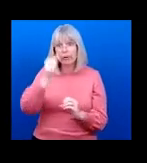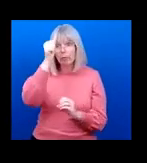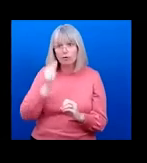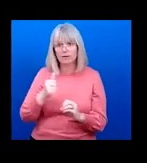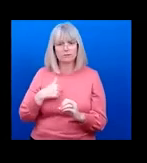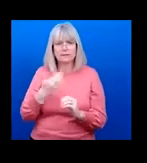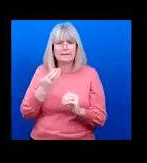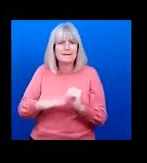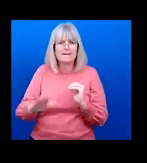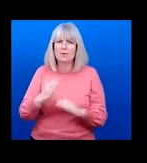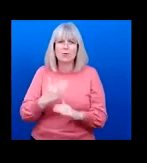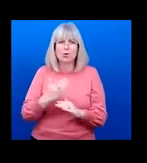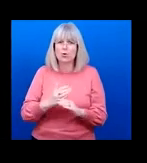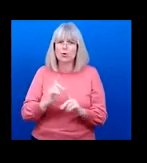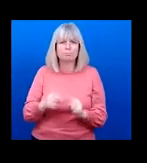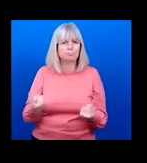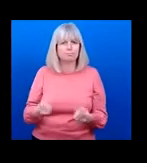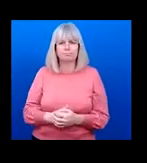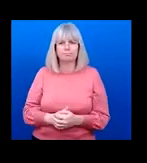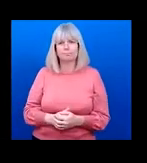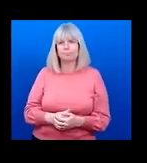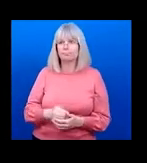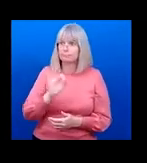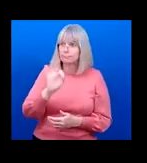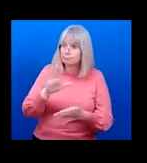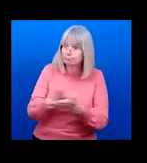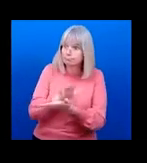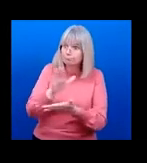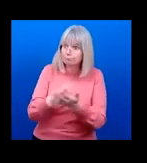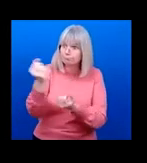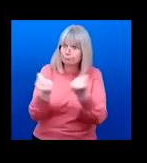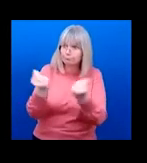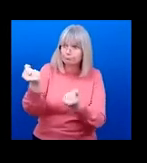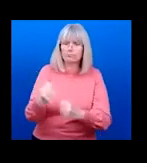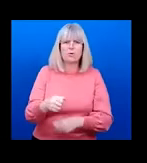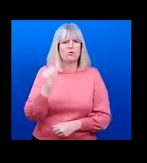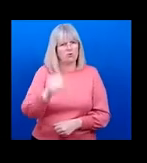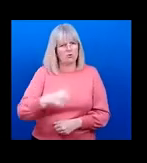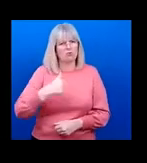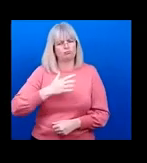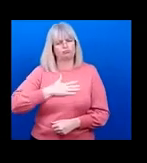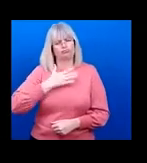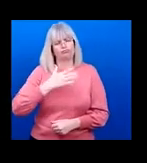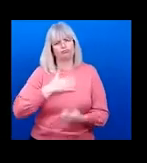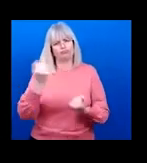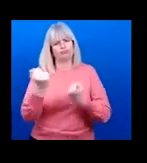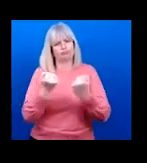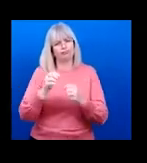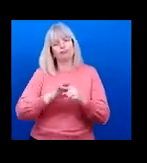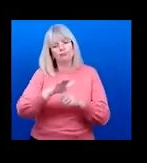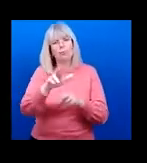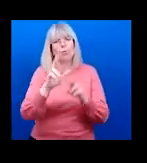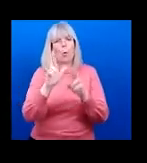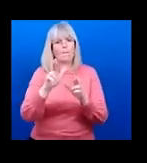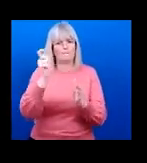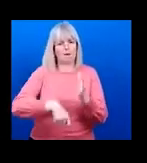you enjoy driving? Jennifer Yes. Jennifer really like driving. Jennifer I hope to buy a small vehicle of my own in the future. Jennifer If it is